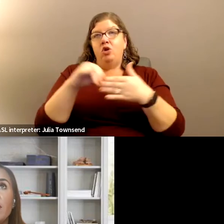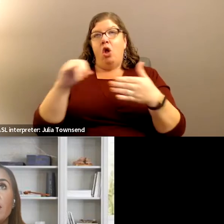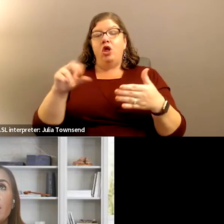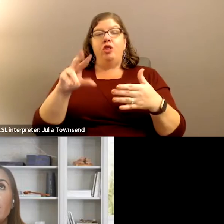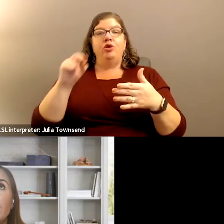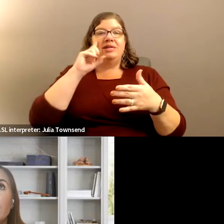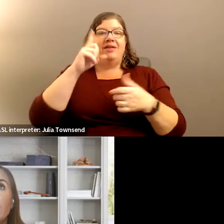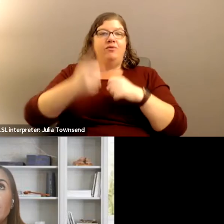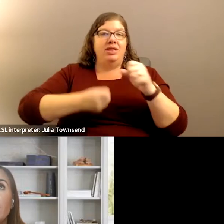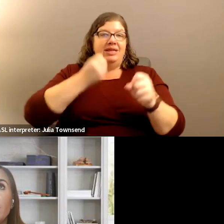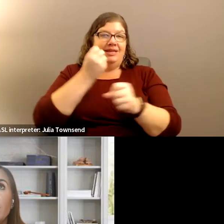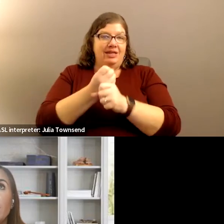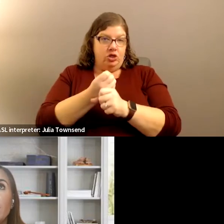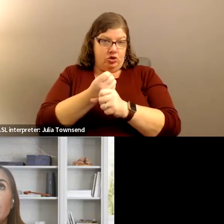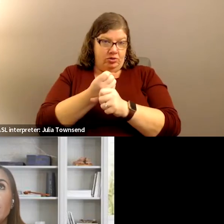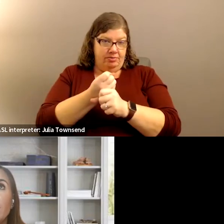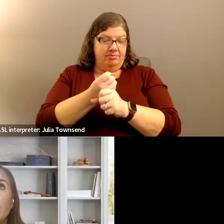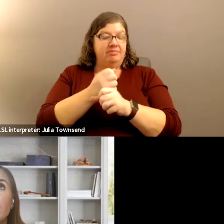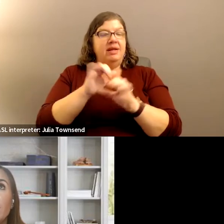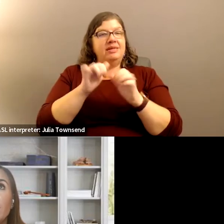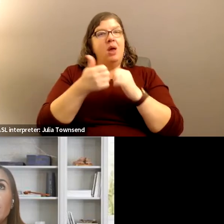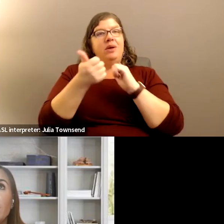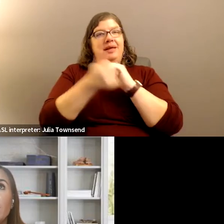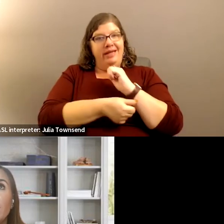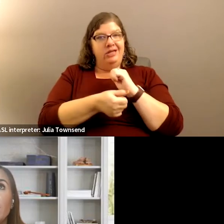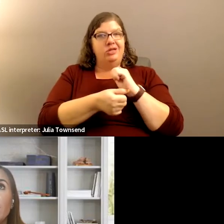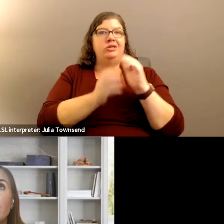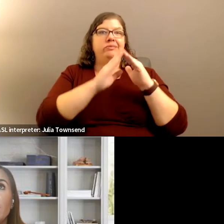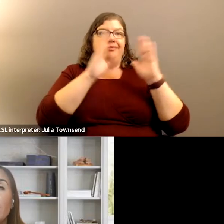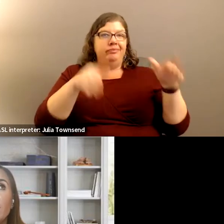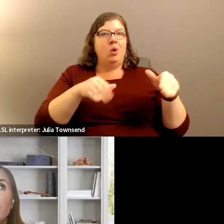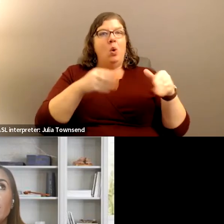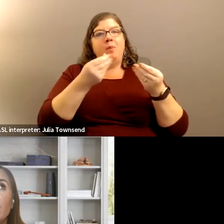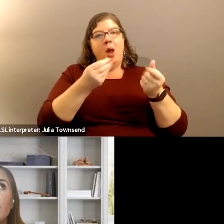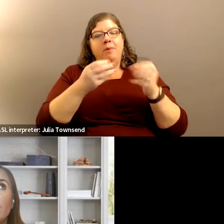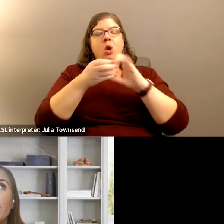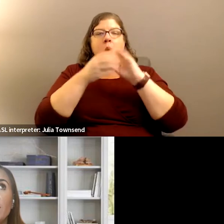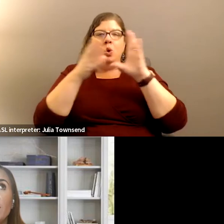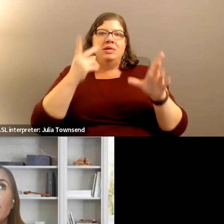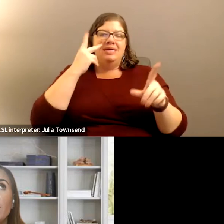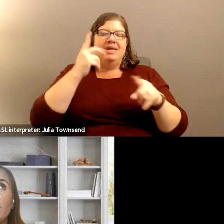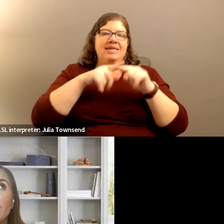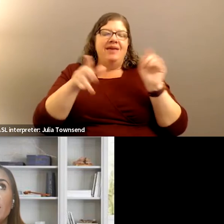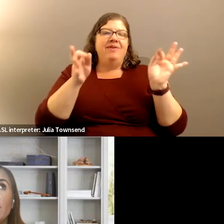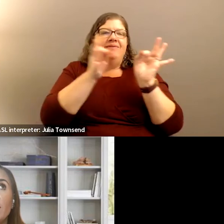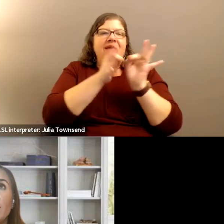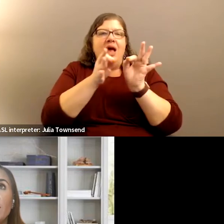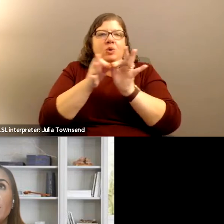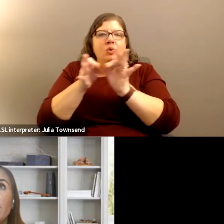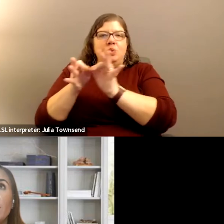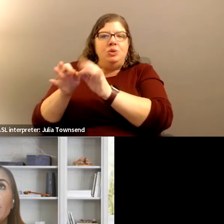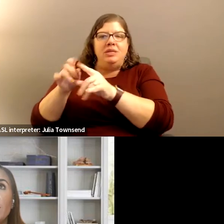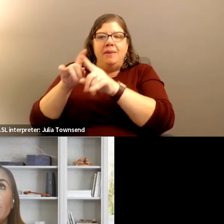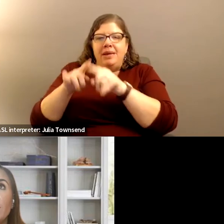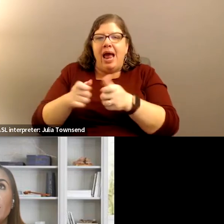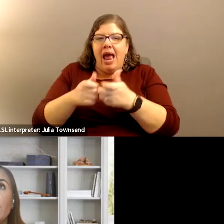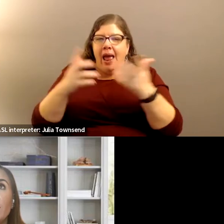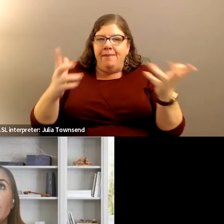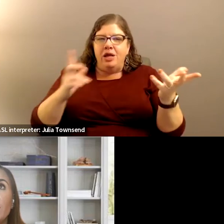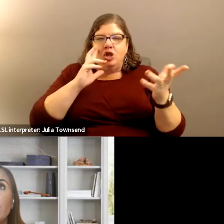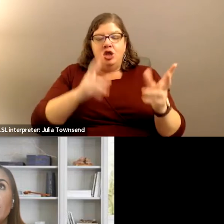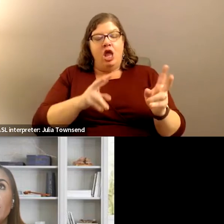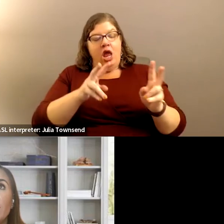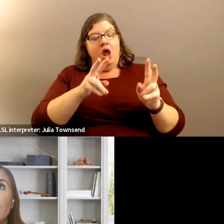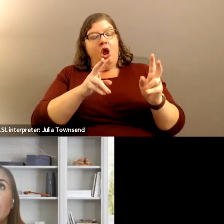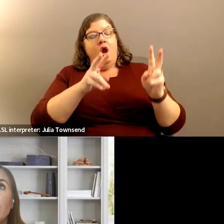So, that's kind of how every property owner will see different values depending on how much their assessed